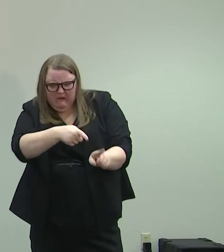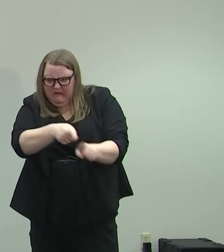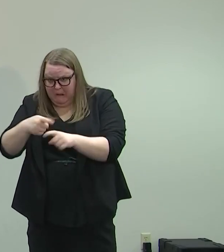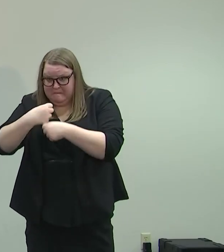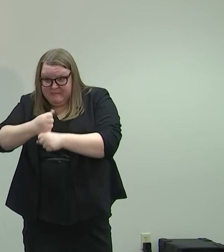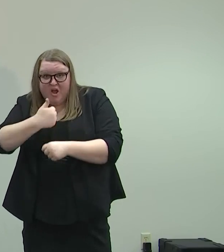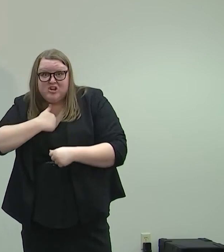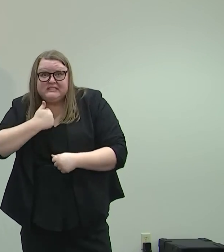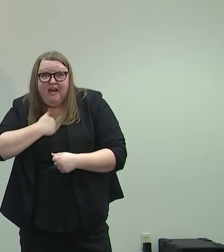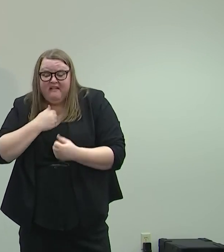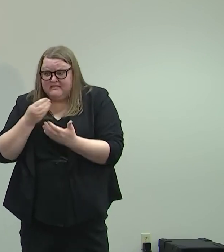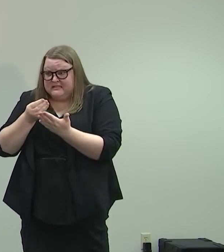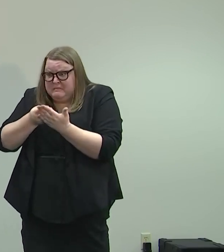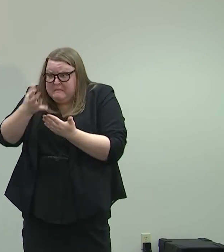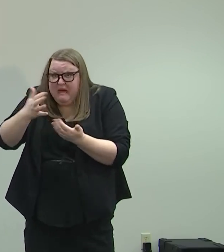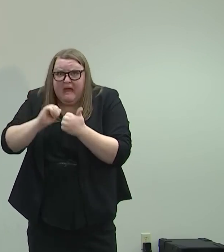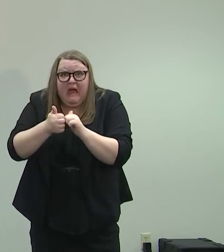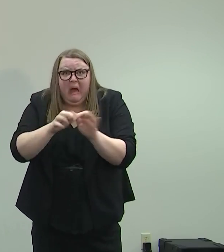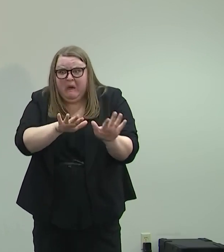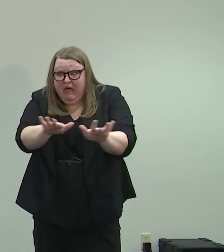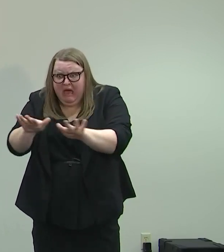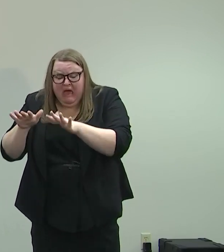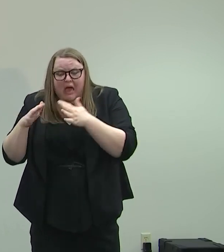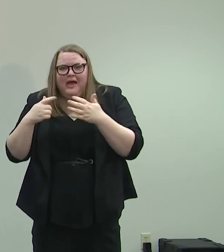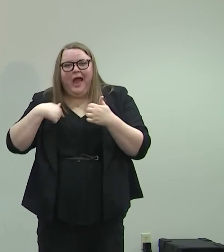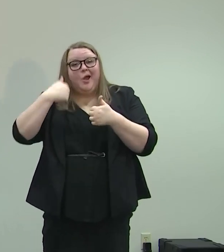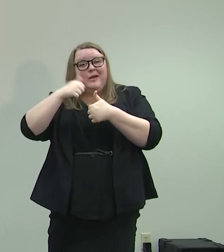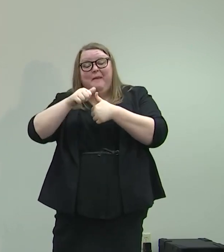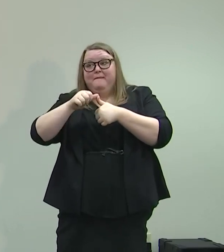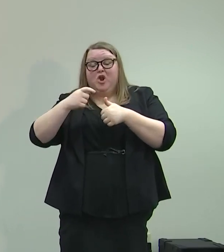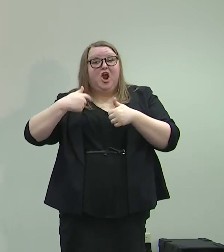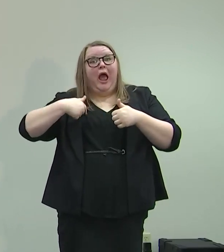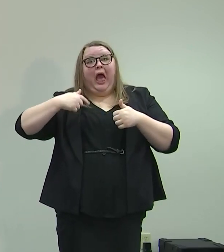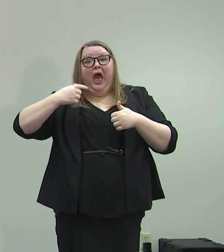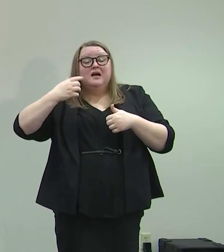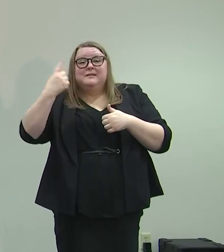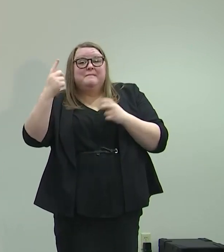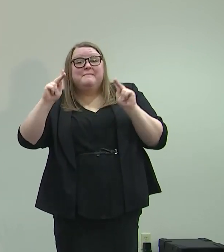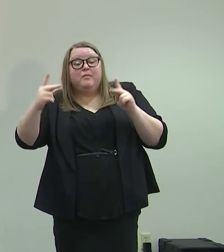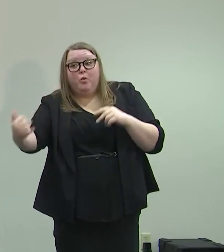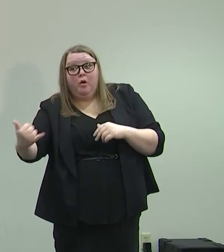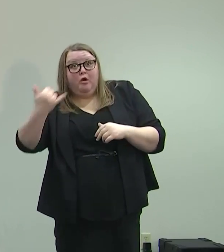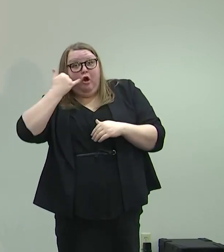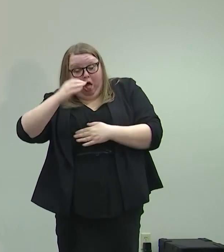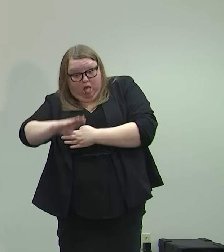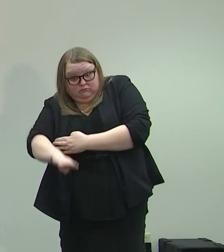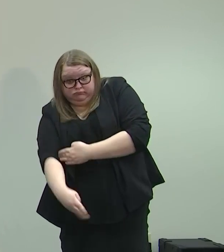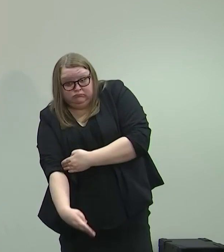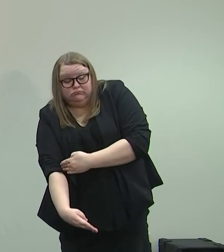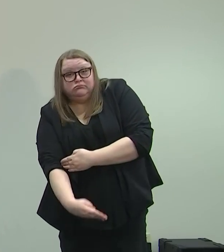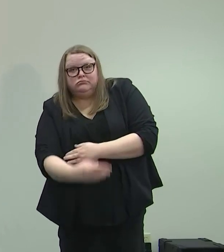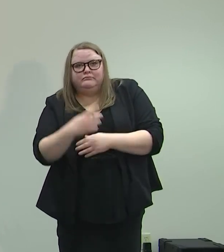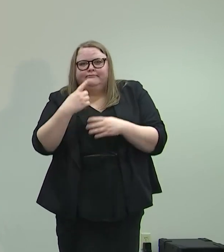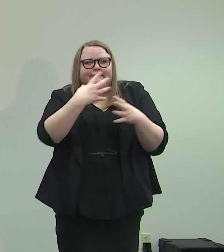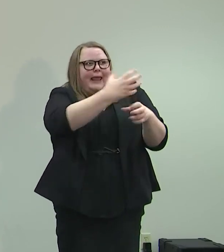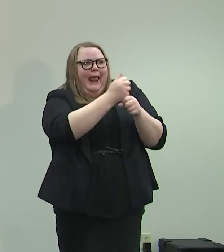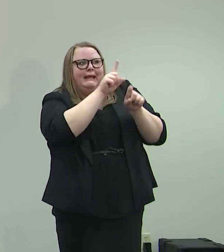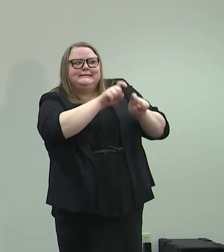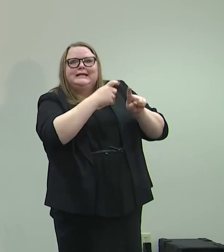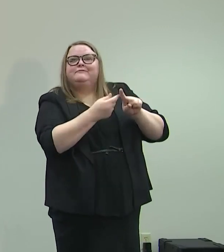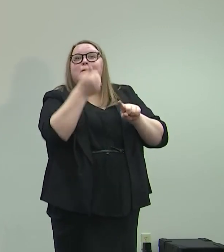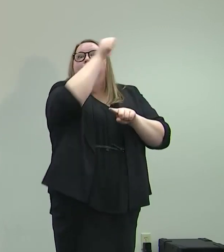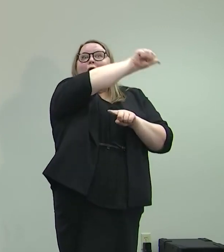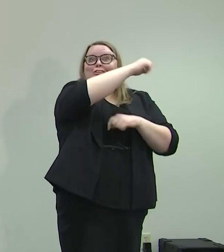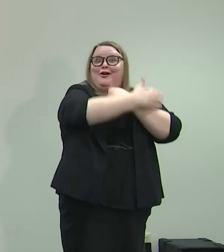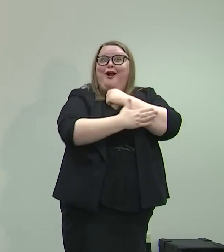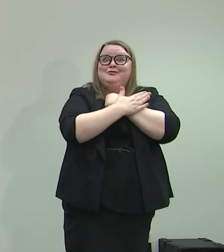buy them? How do we get them? I remember calls I took in the middle of the night getting tests through customs coming from Abu Dhabi through our